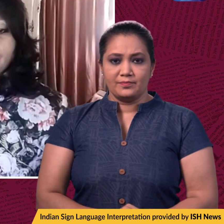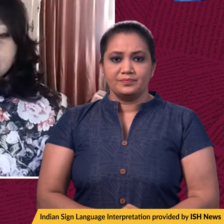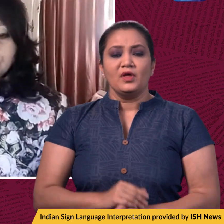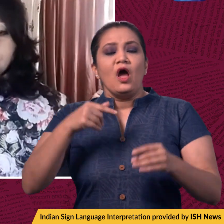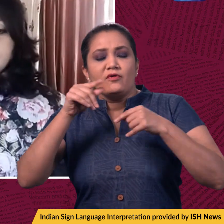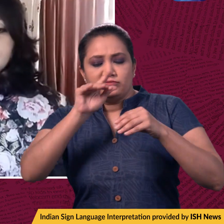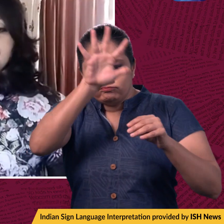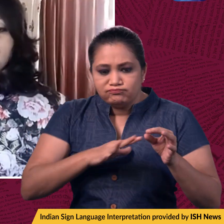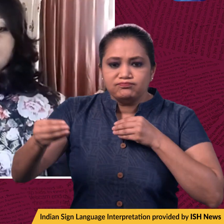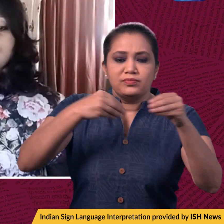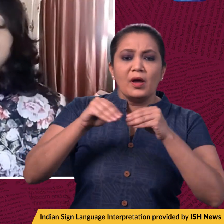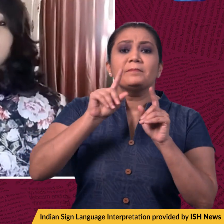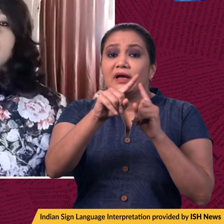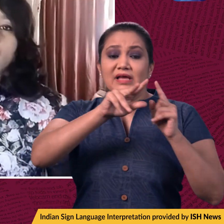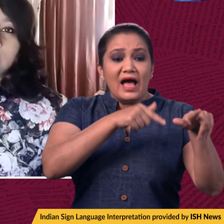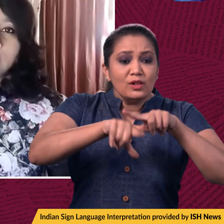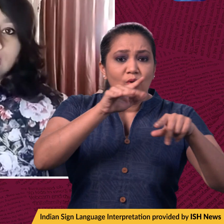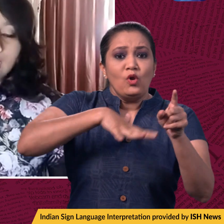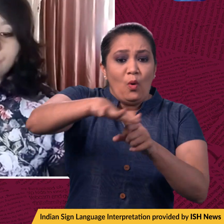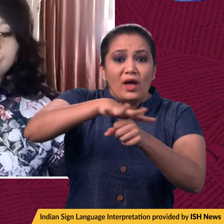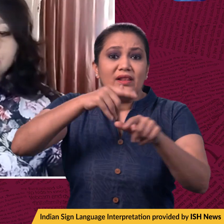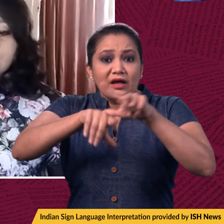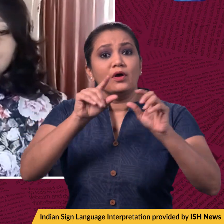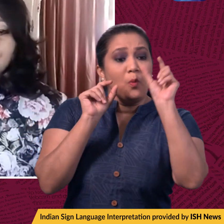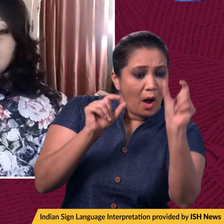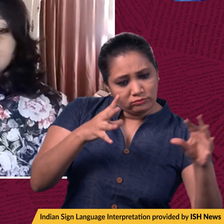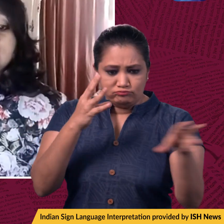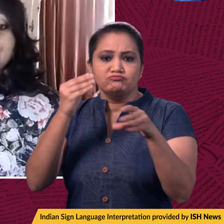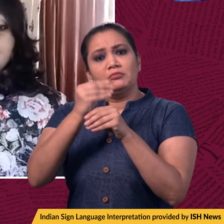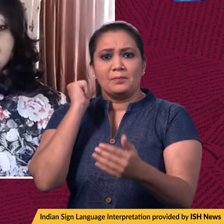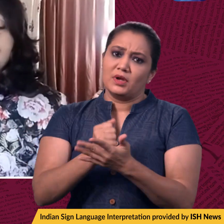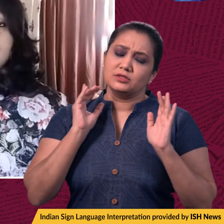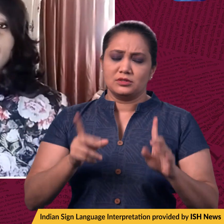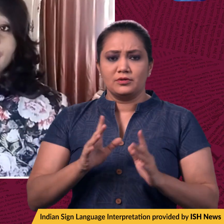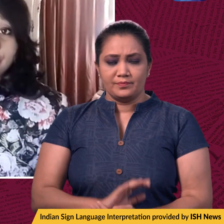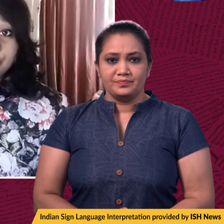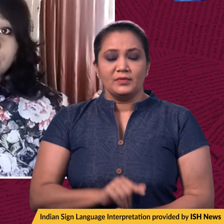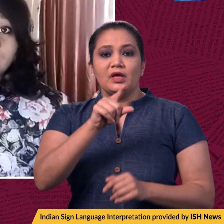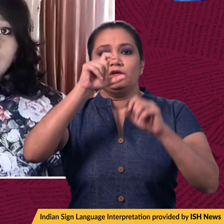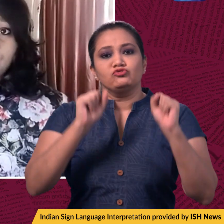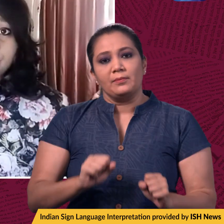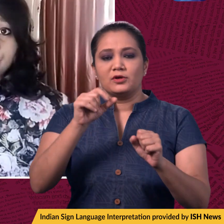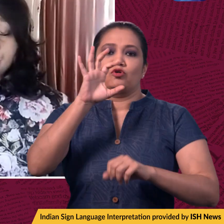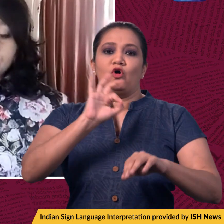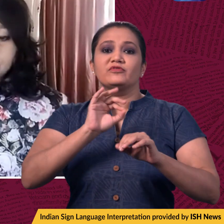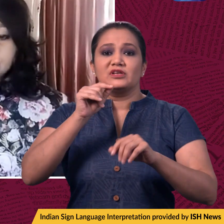flexible by accepting words from other local languages. Now, he is the chairperson of the Official Language Committee.